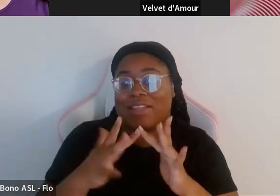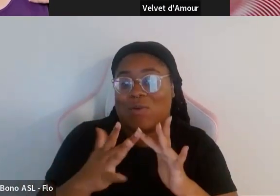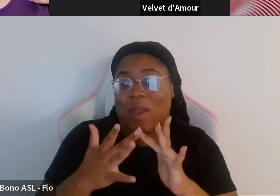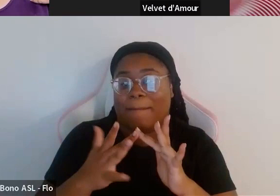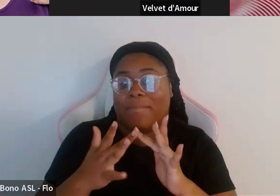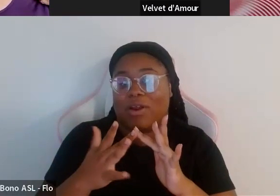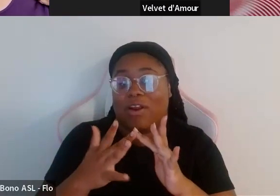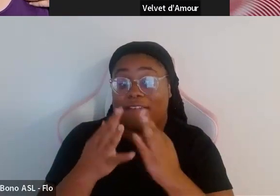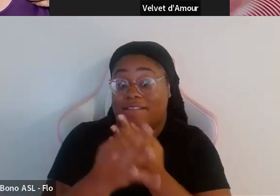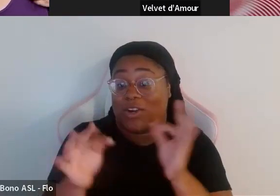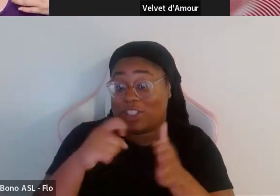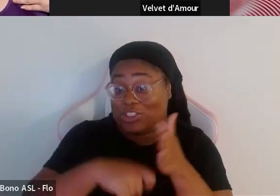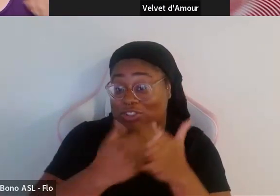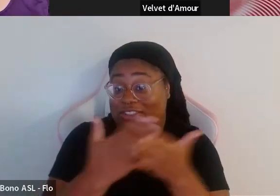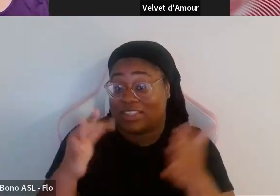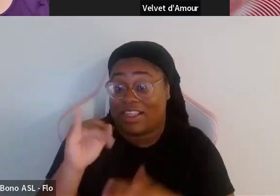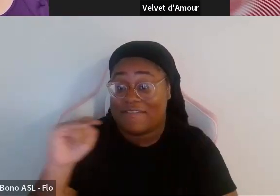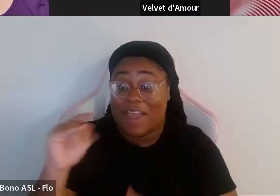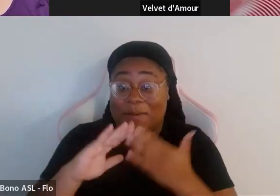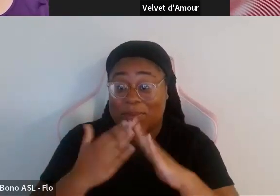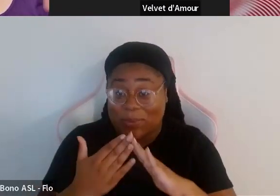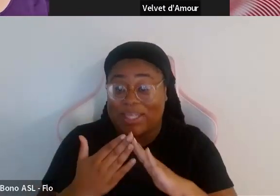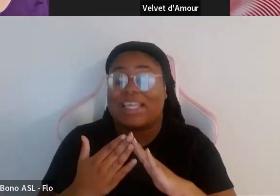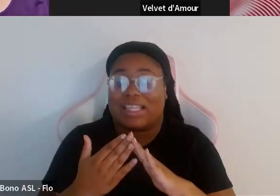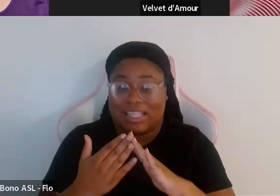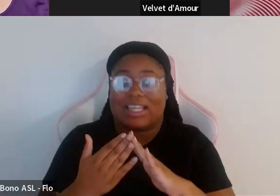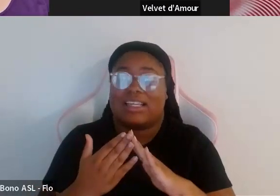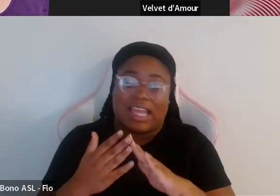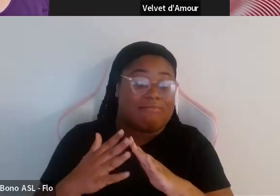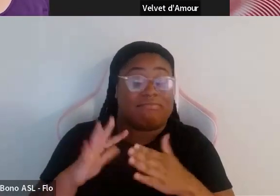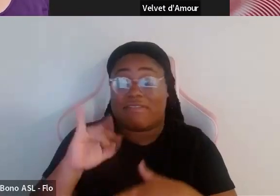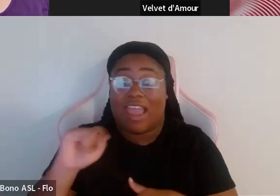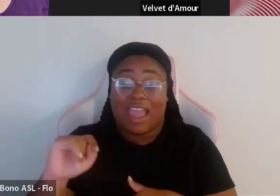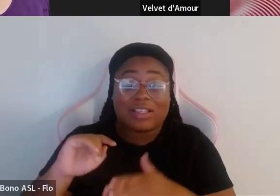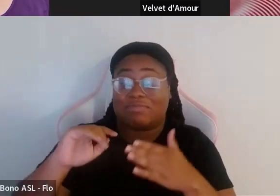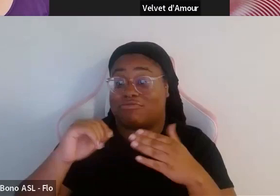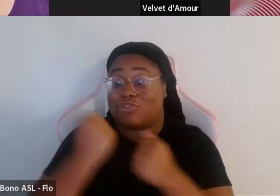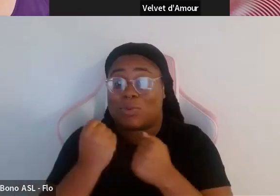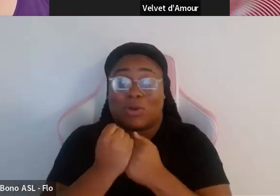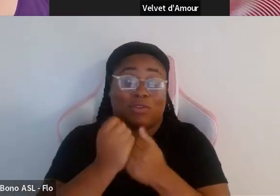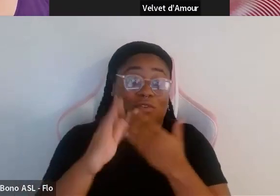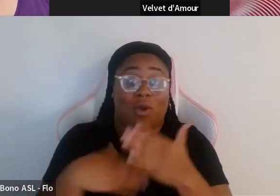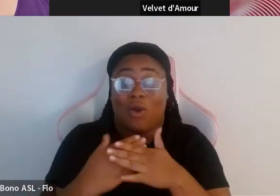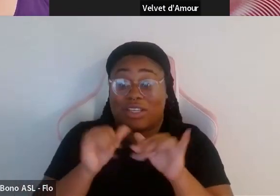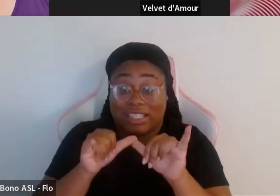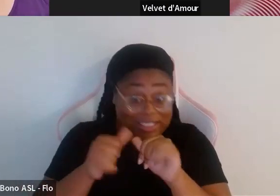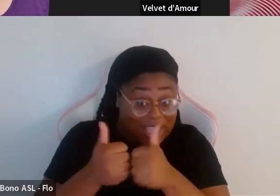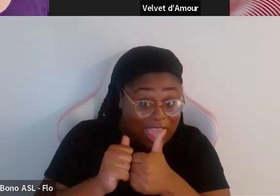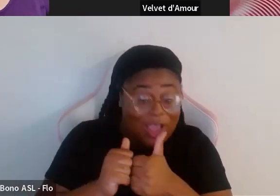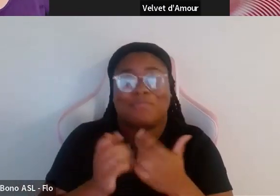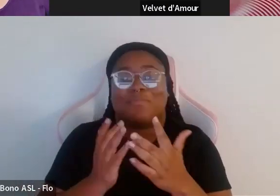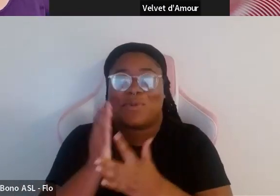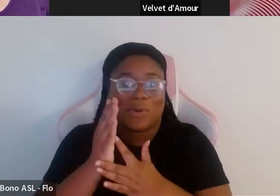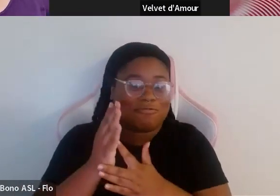free of charge to the fat community and fat supporters of all sizes and we're able to do that through the generous